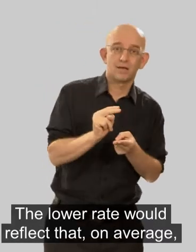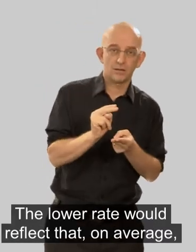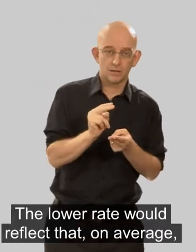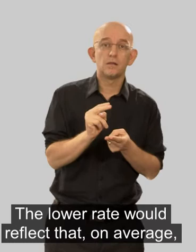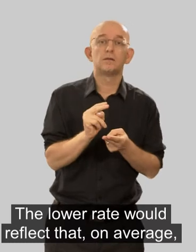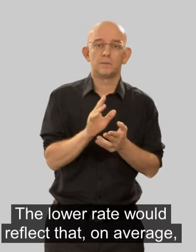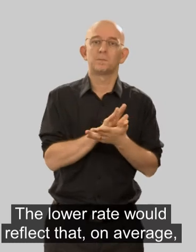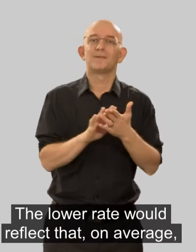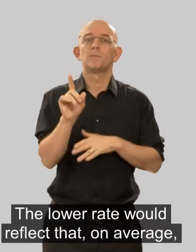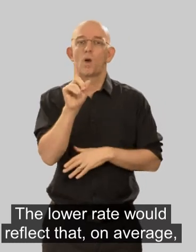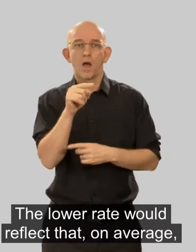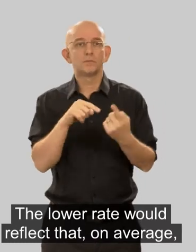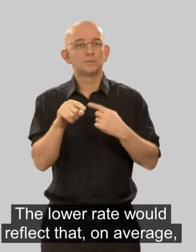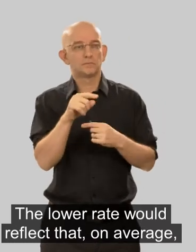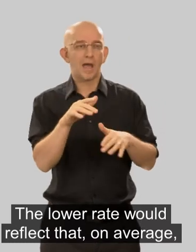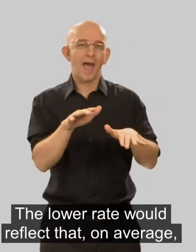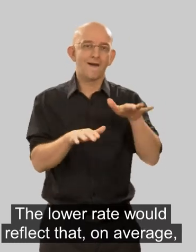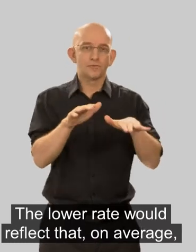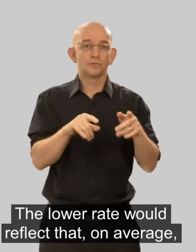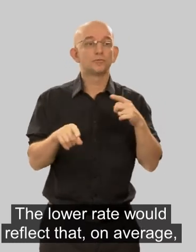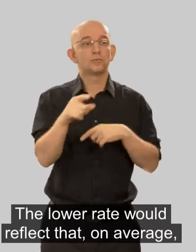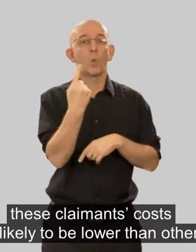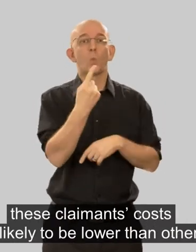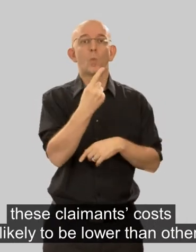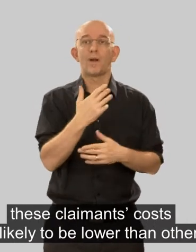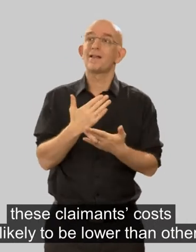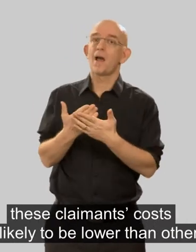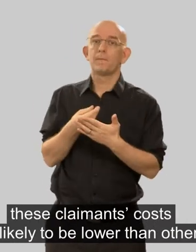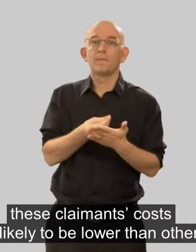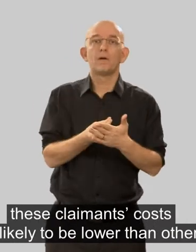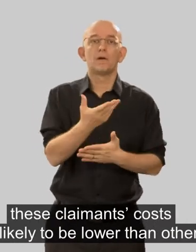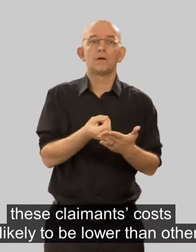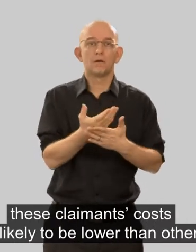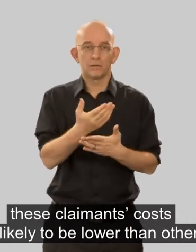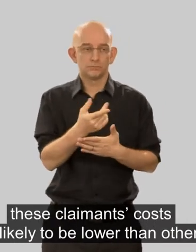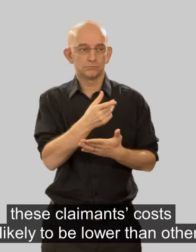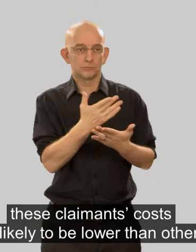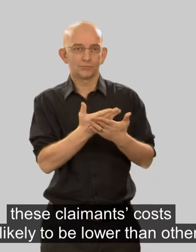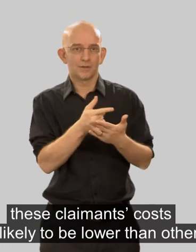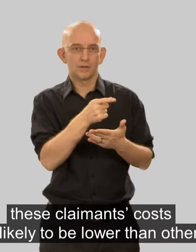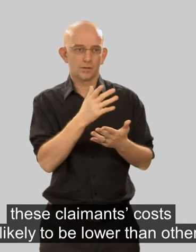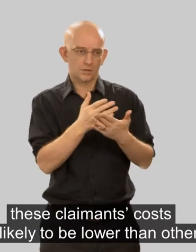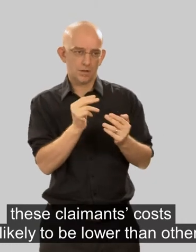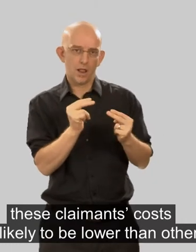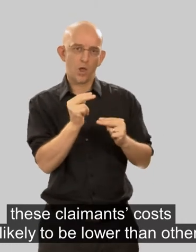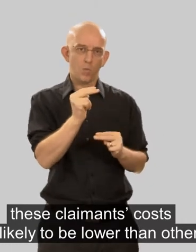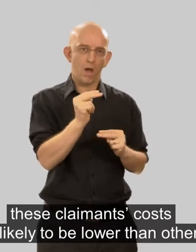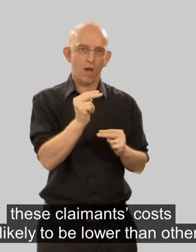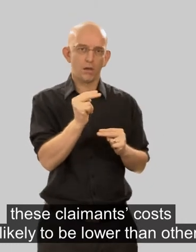the lower rate would reflect that on average these claimants costs are likely to be lower than